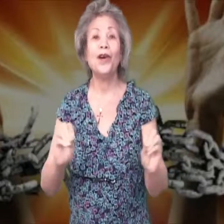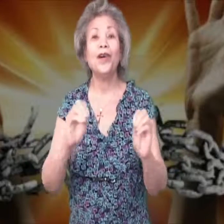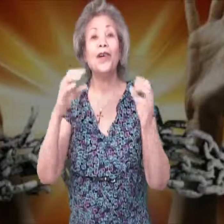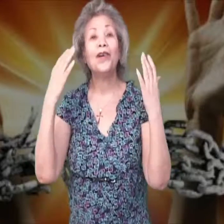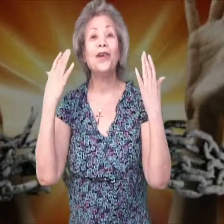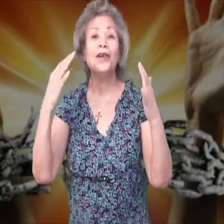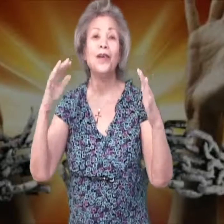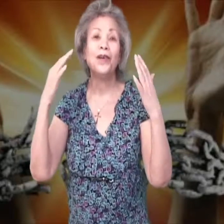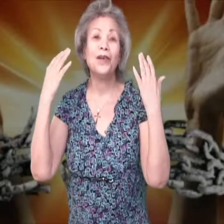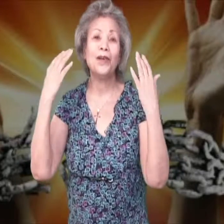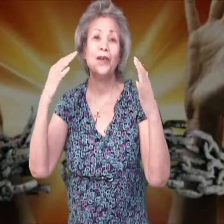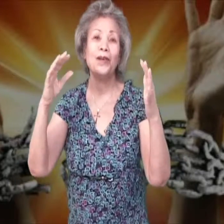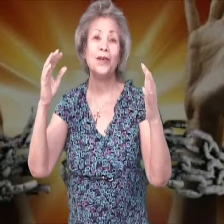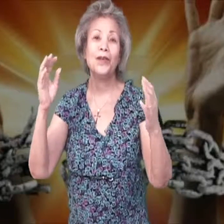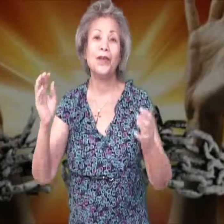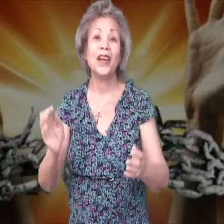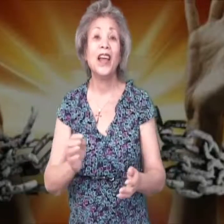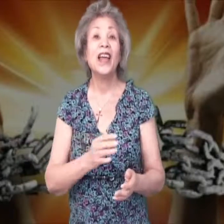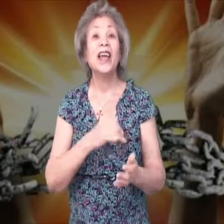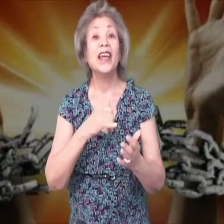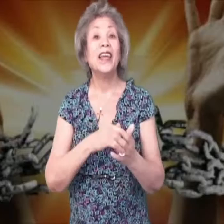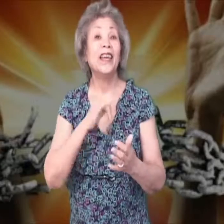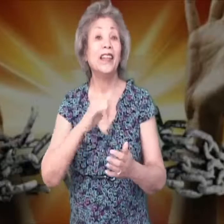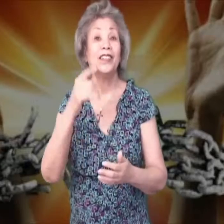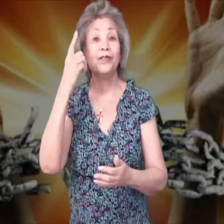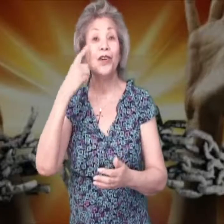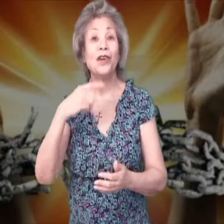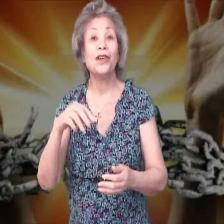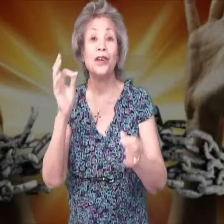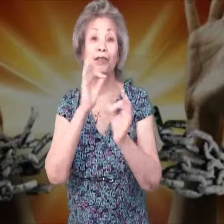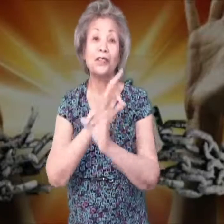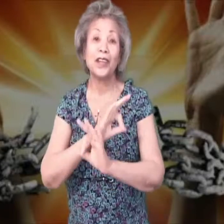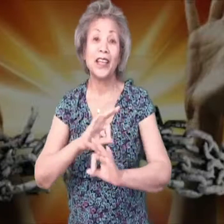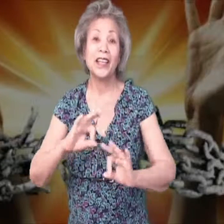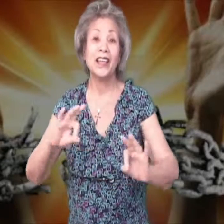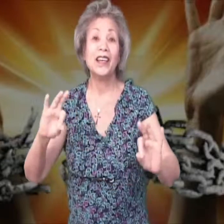it is for freedom